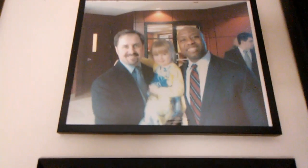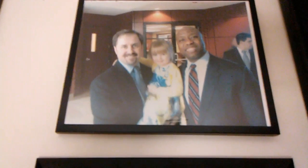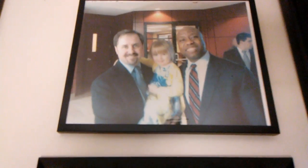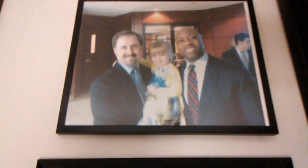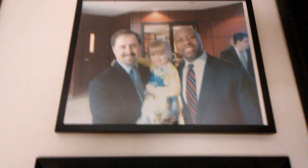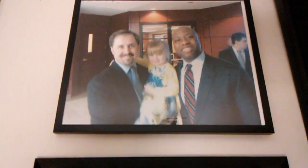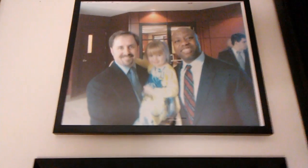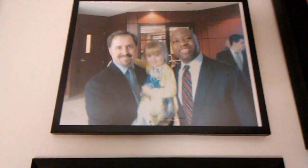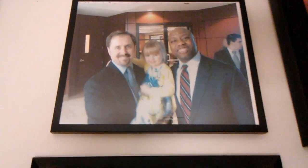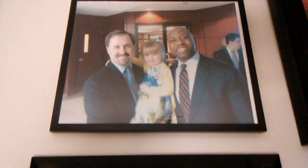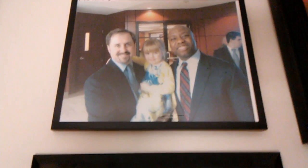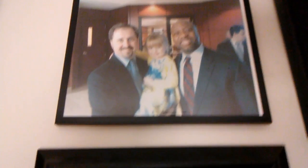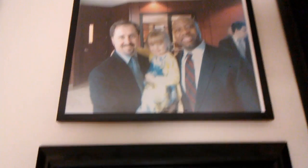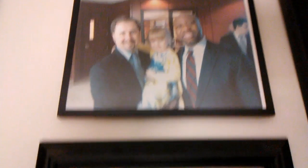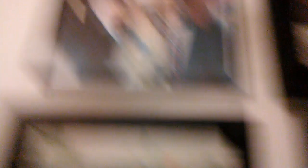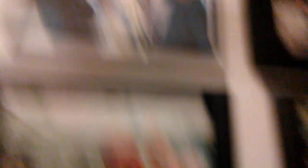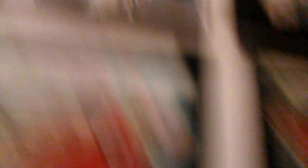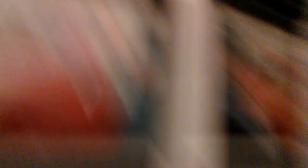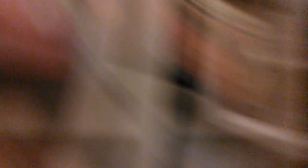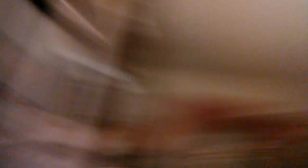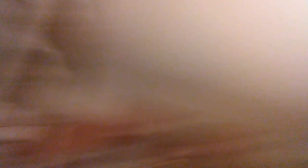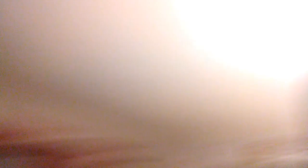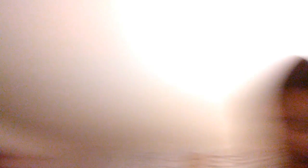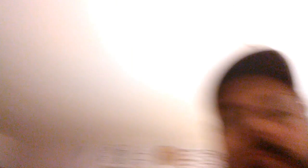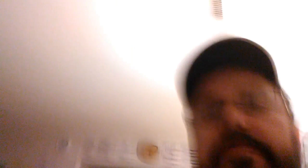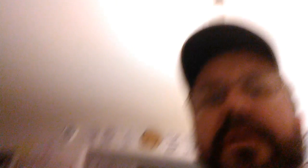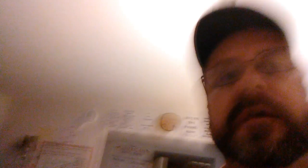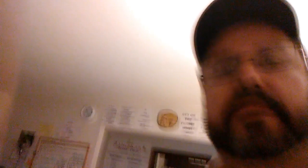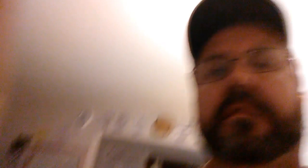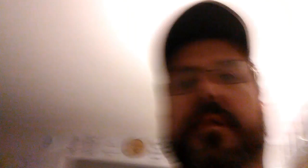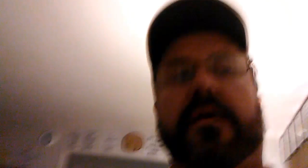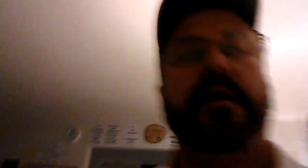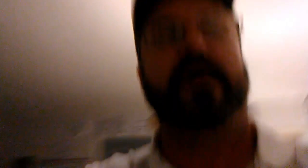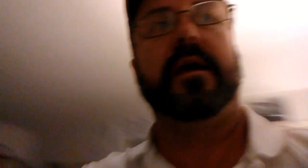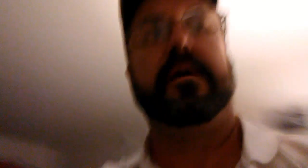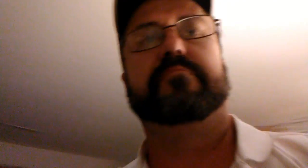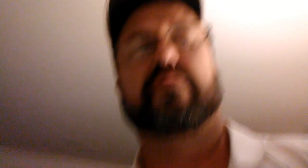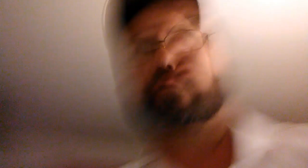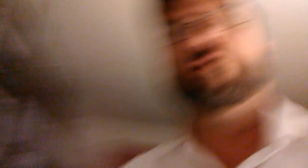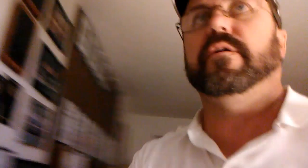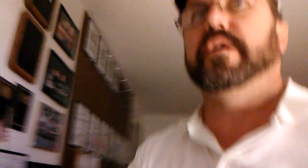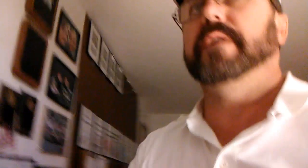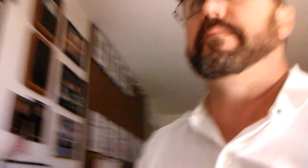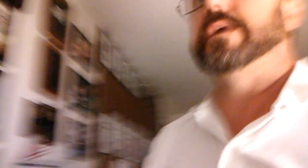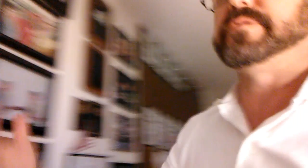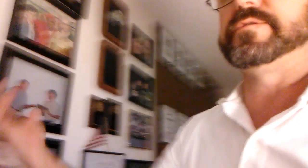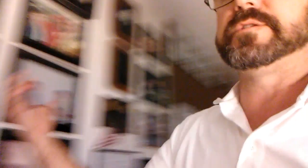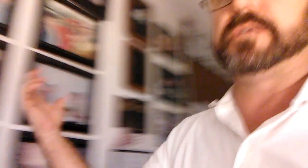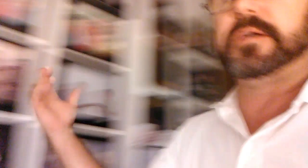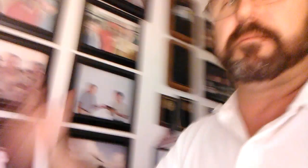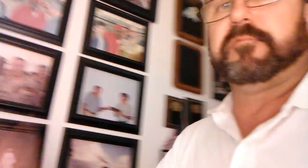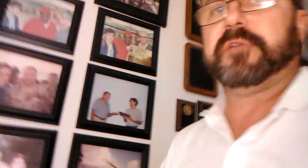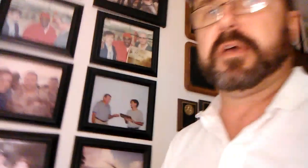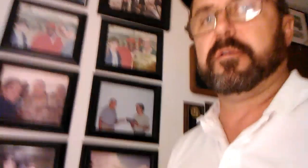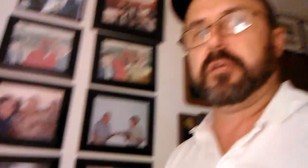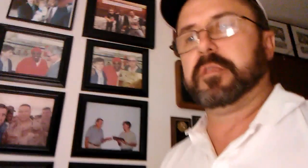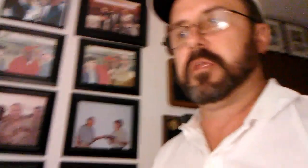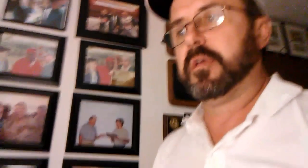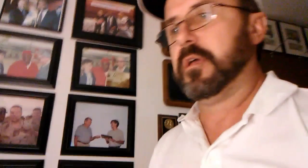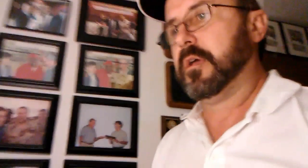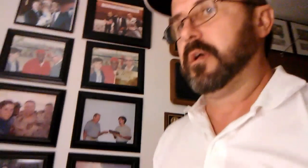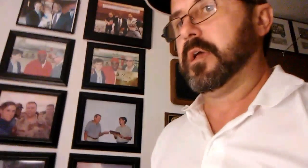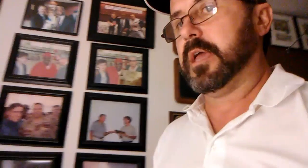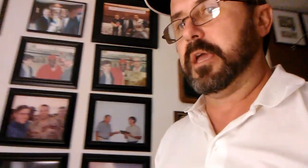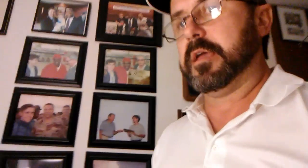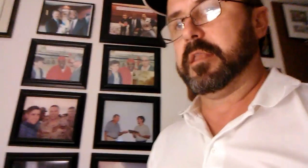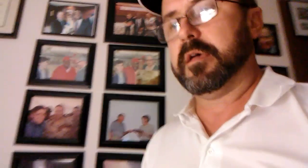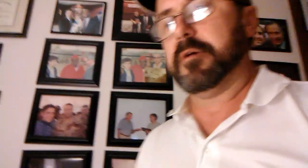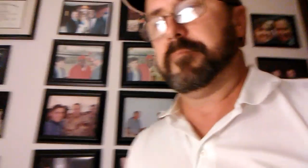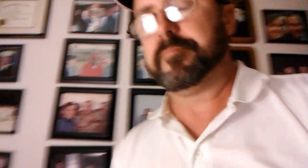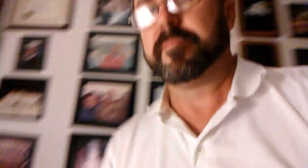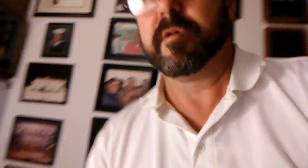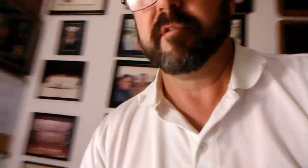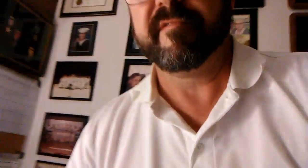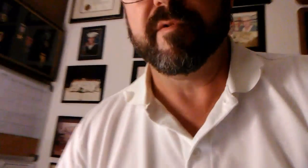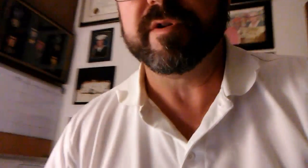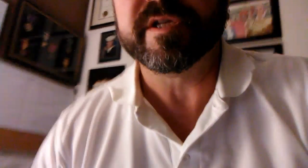how to implement a program. As you can see, I'm a veteran, and I'm a fourth